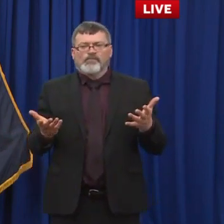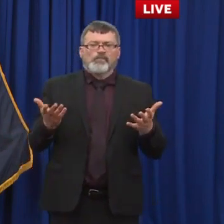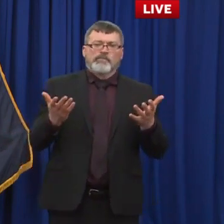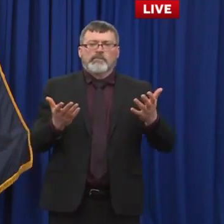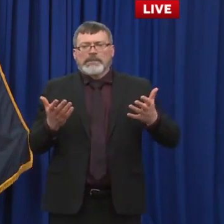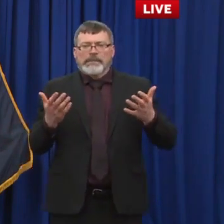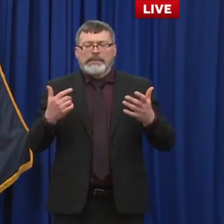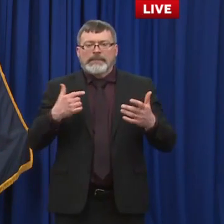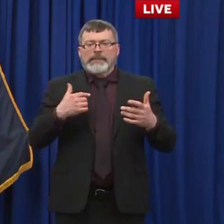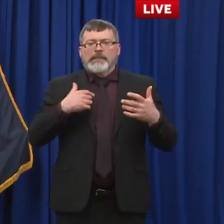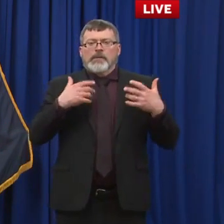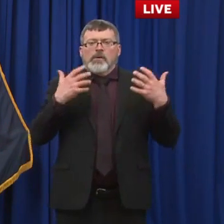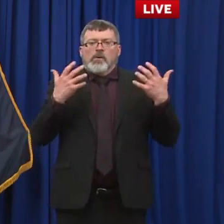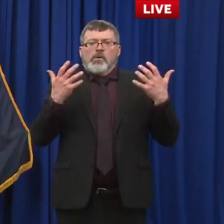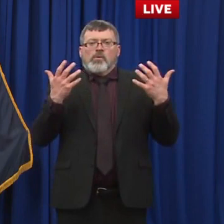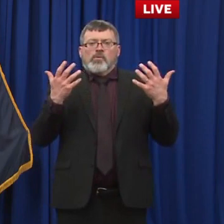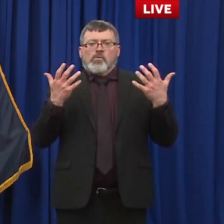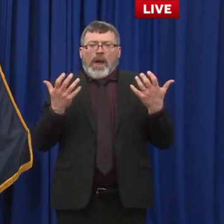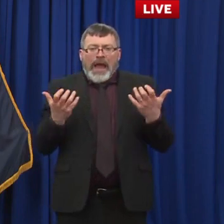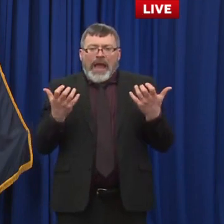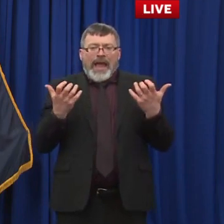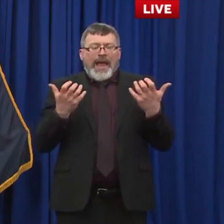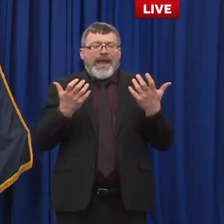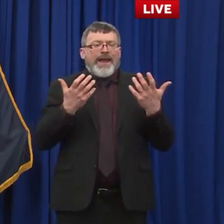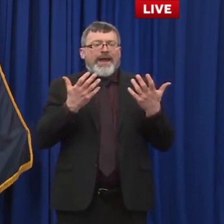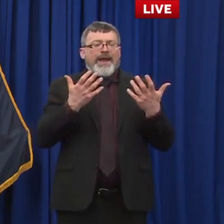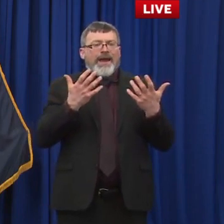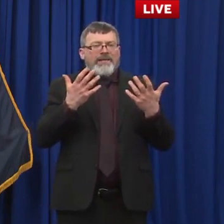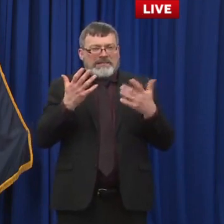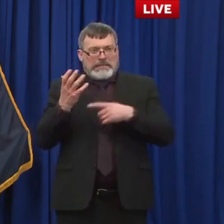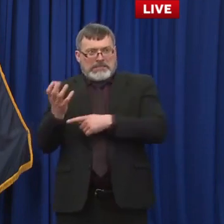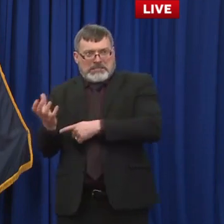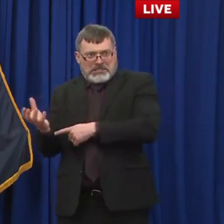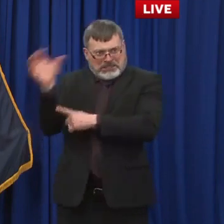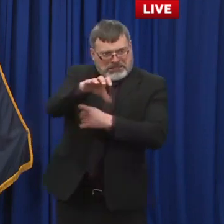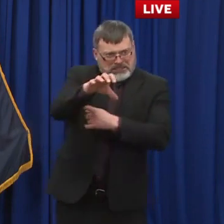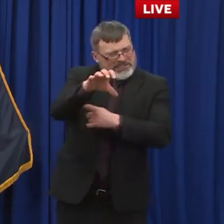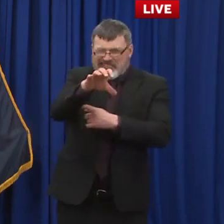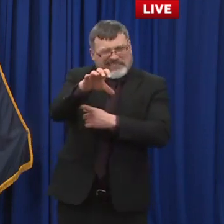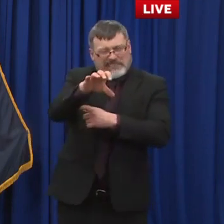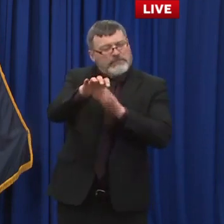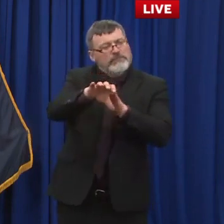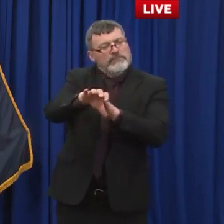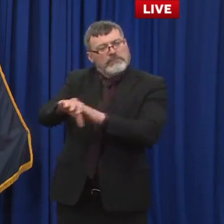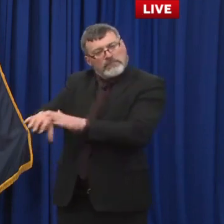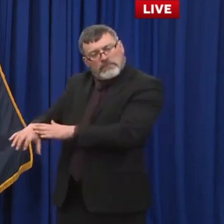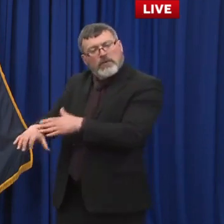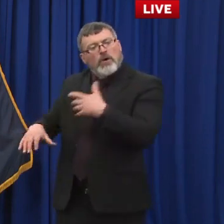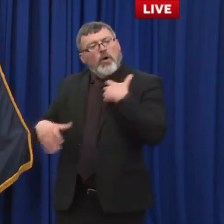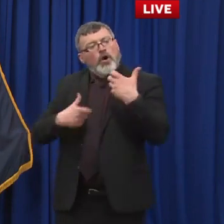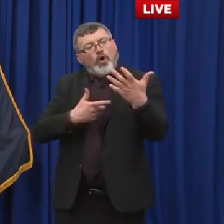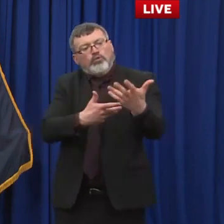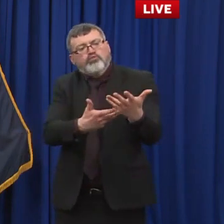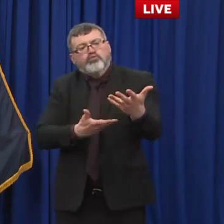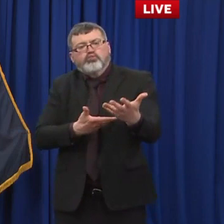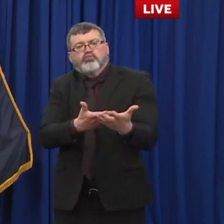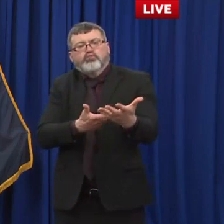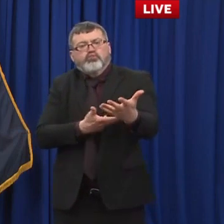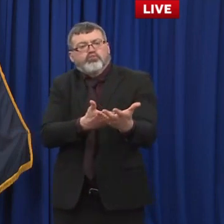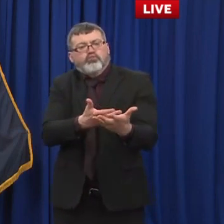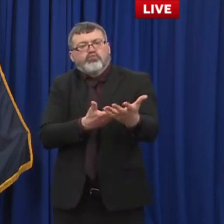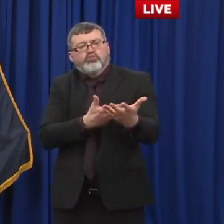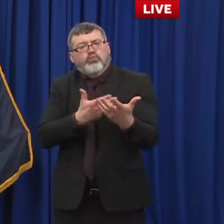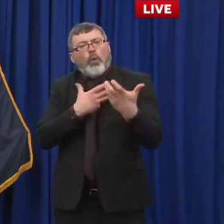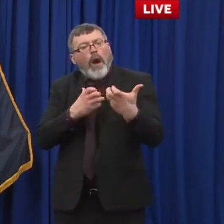communities, collaborate with individuals and businesses, and get people to understand that we're still in the midst of the pandemic. Masks